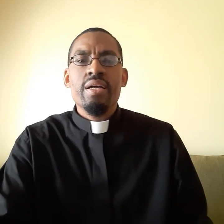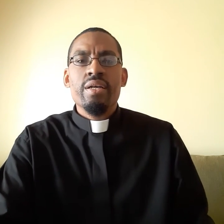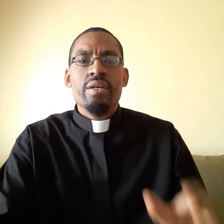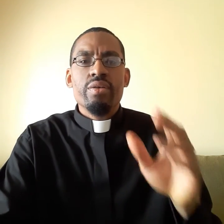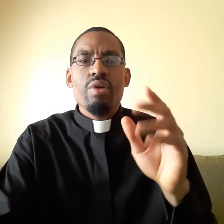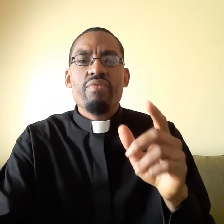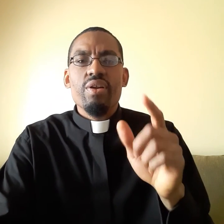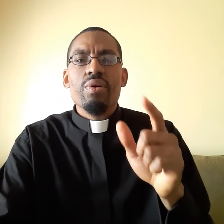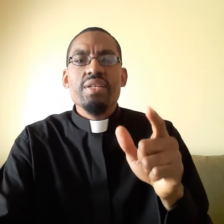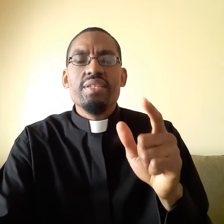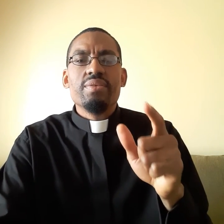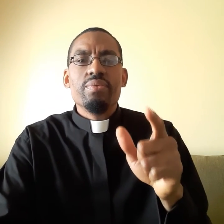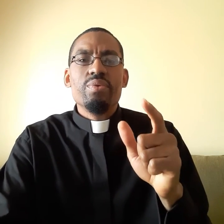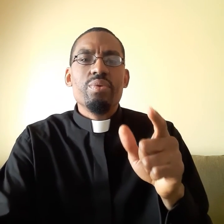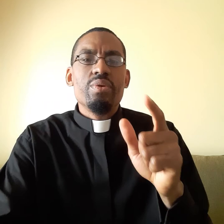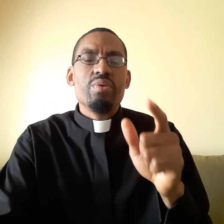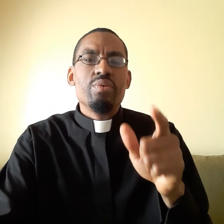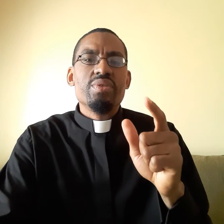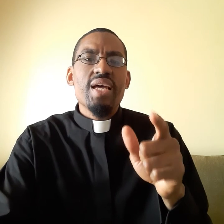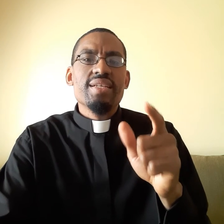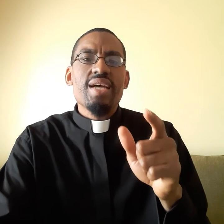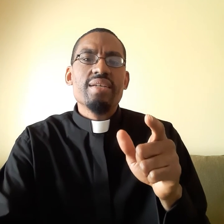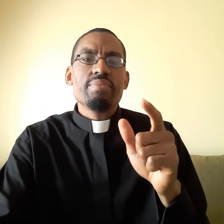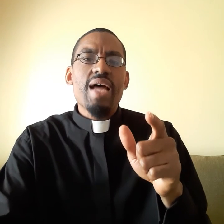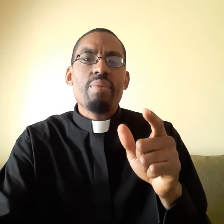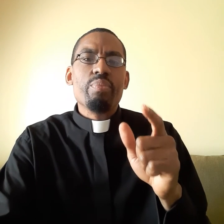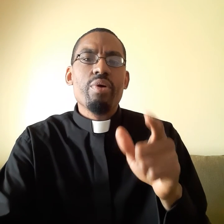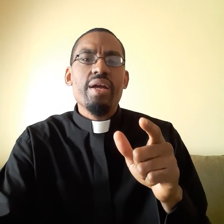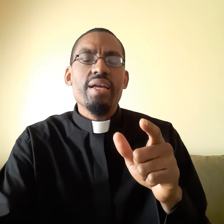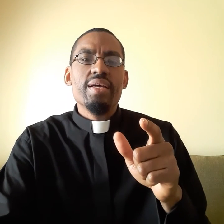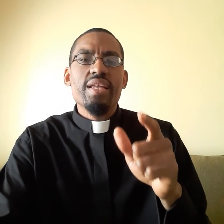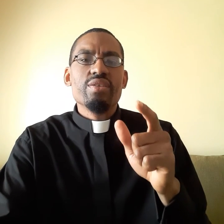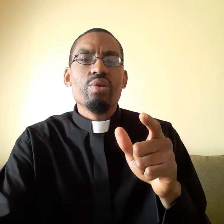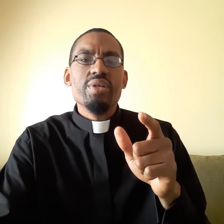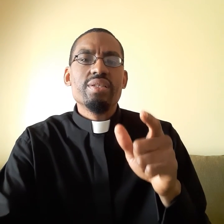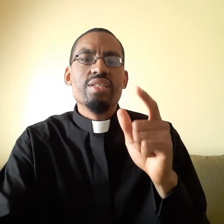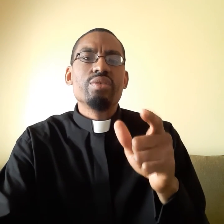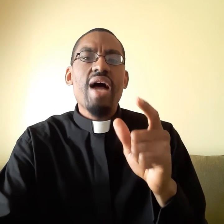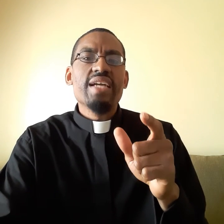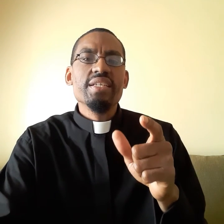You ever notice, you set aside some time to pray, and there's always distraction.